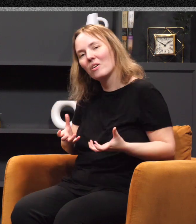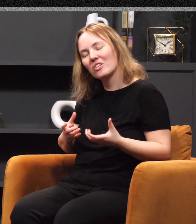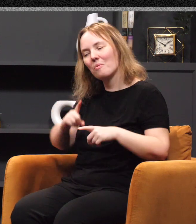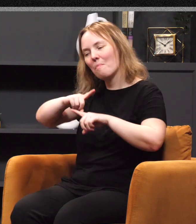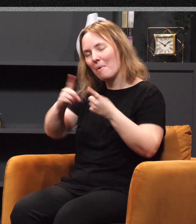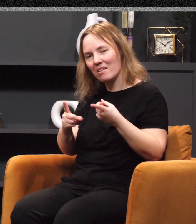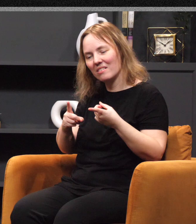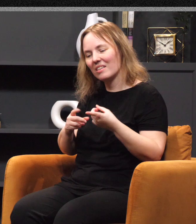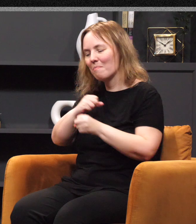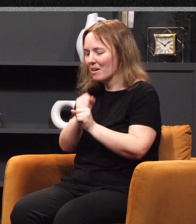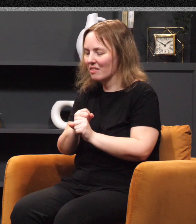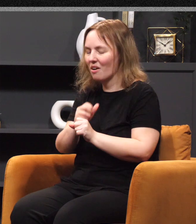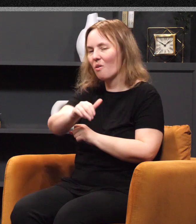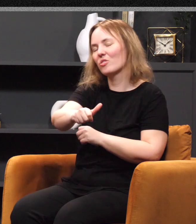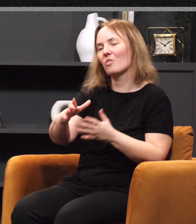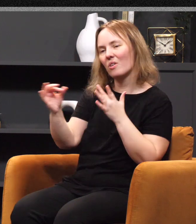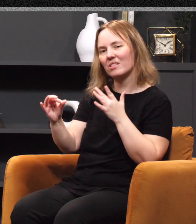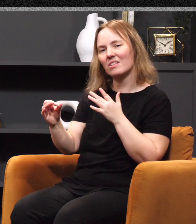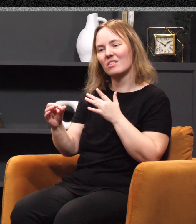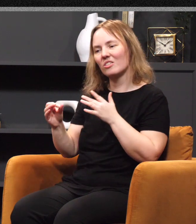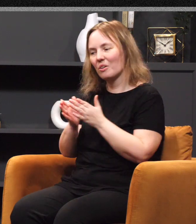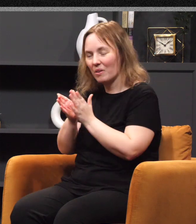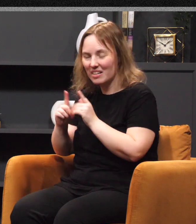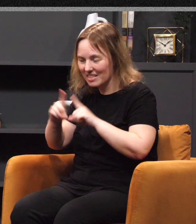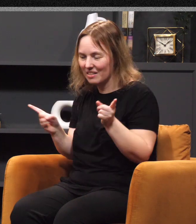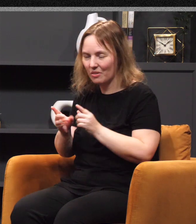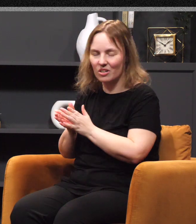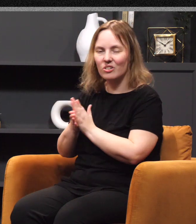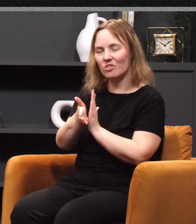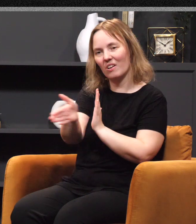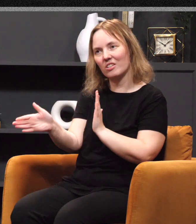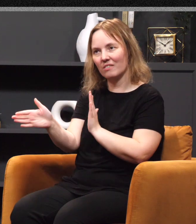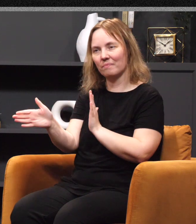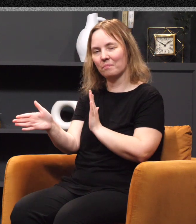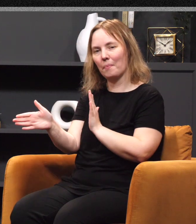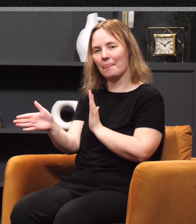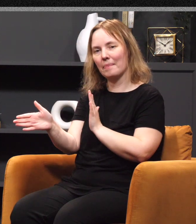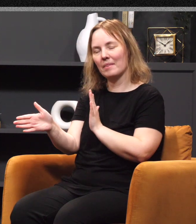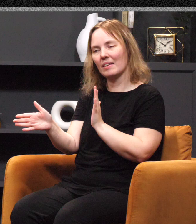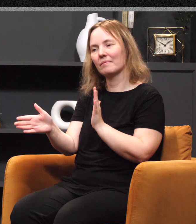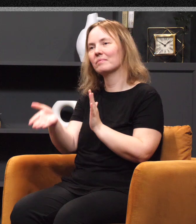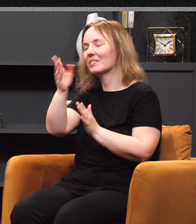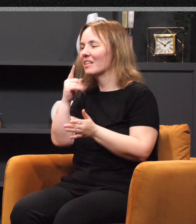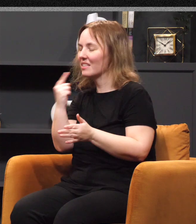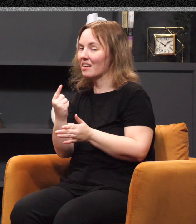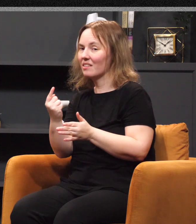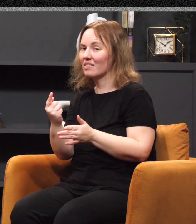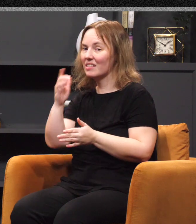go in a different direction. Jesus said it this way in John 15. He said, Remain in me, and I will remain in you.